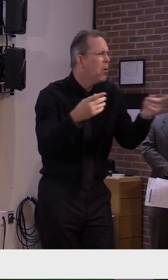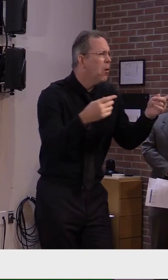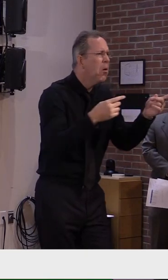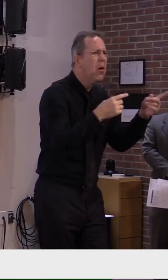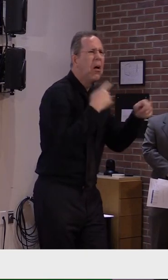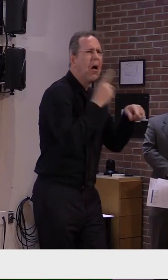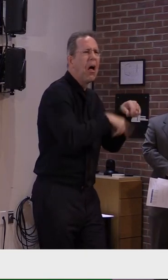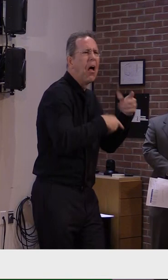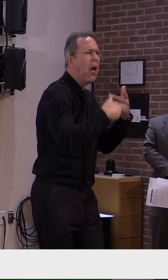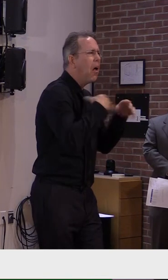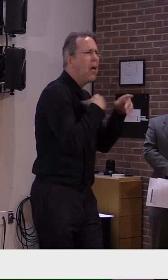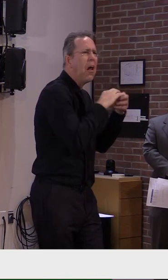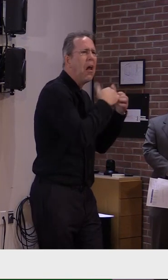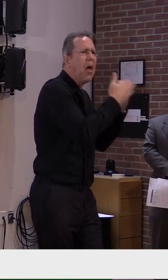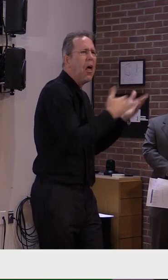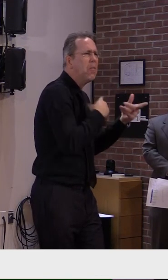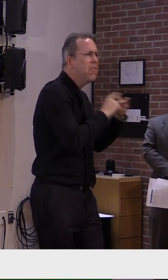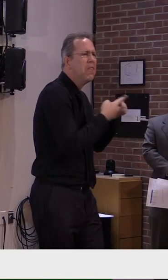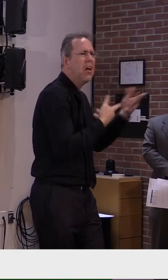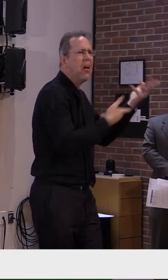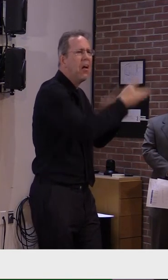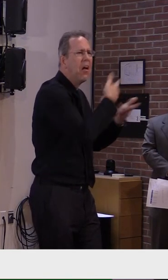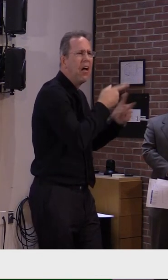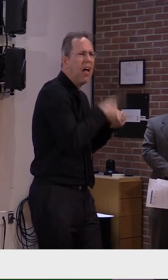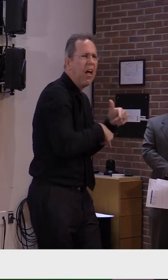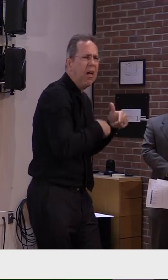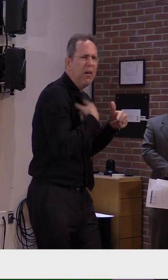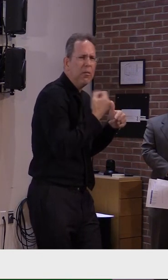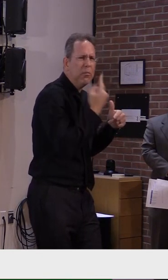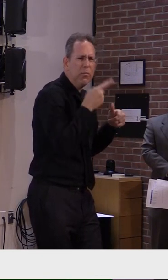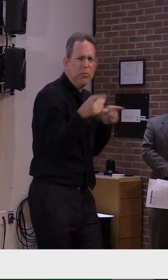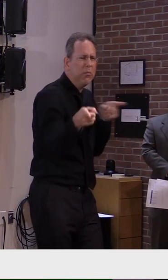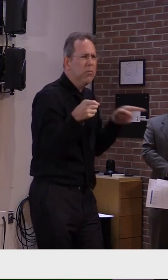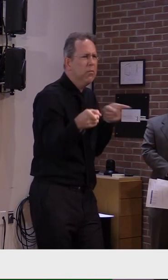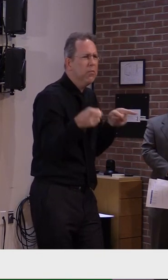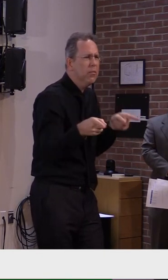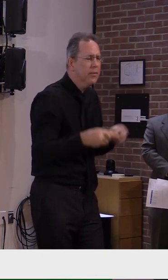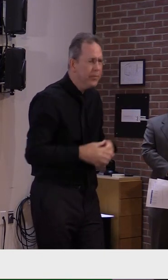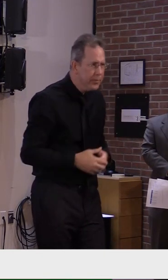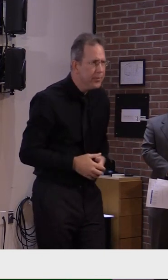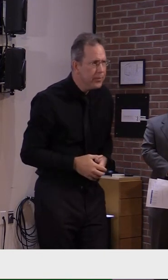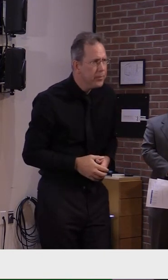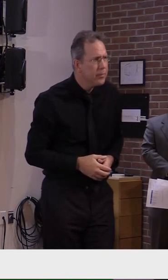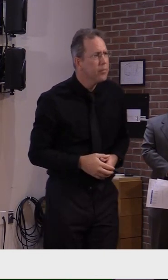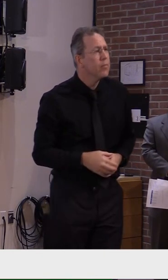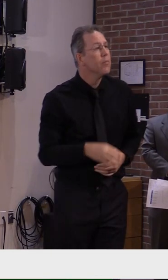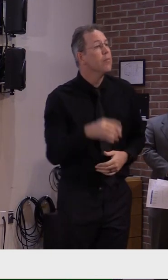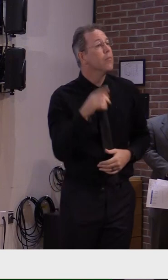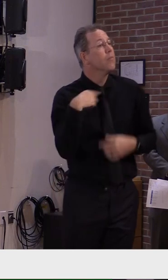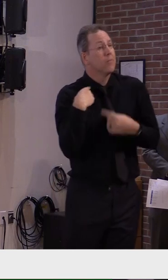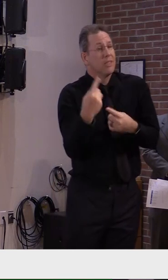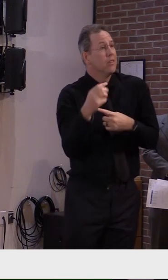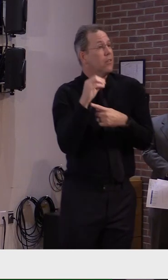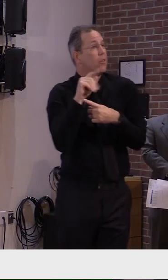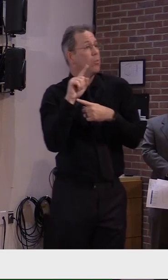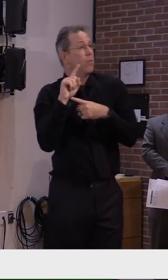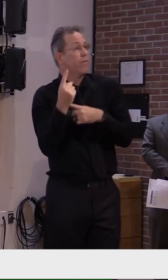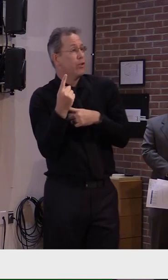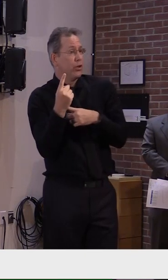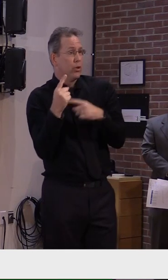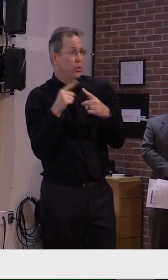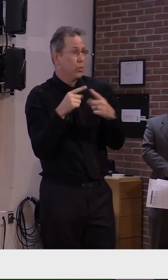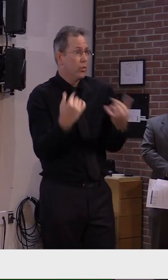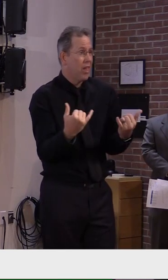have neighbors over for dinner. But the fact is from October 1 to the time of Friday's